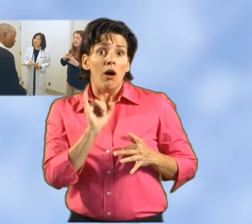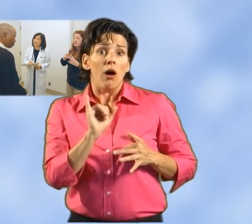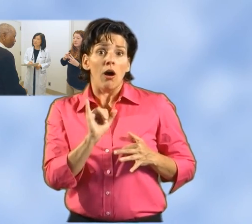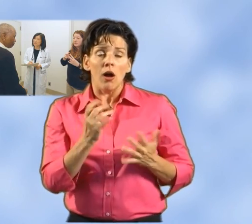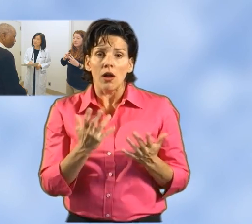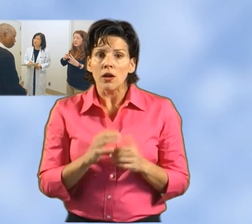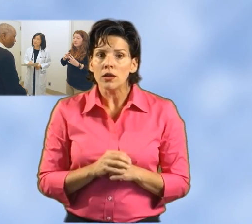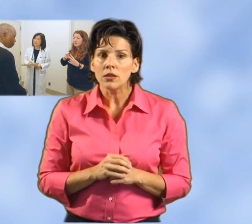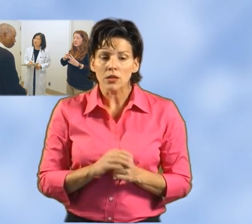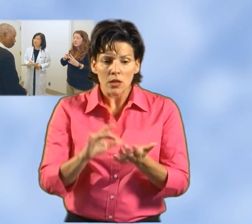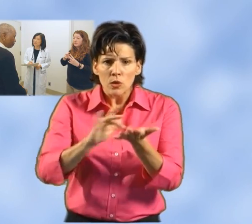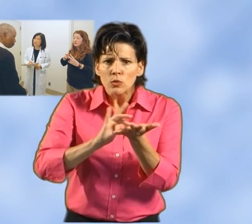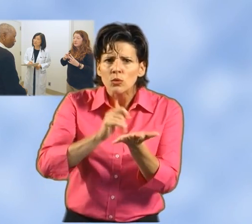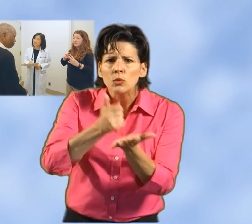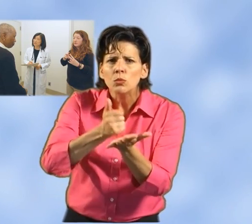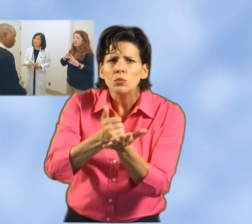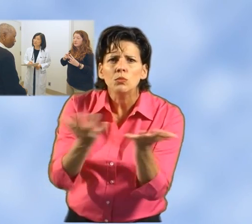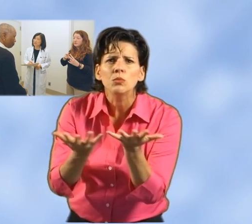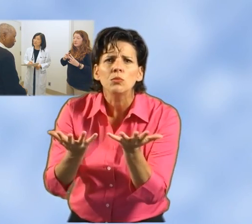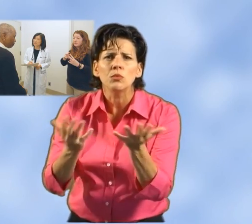and diagnostic and treatment procedures.